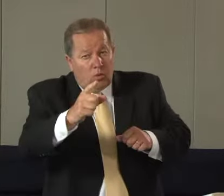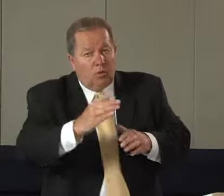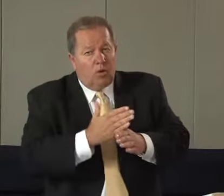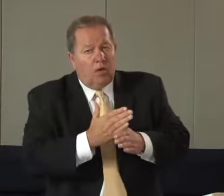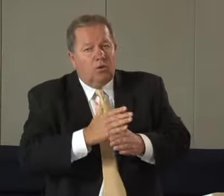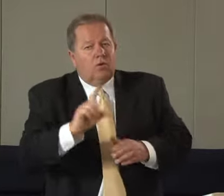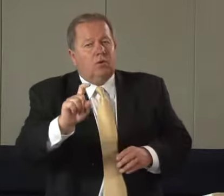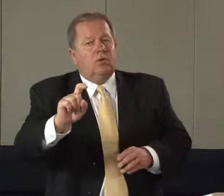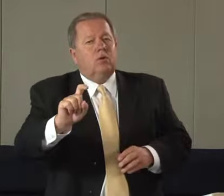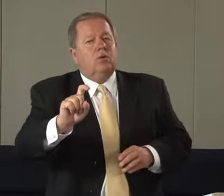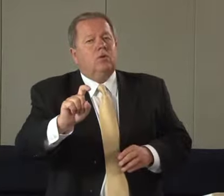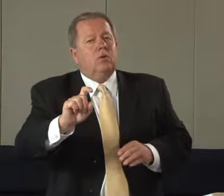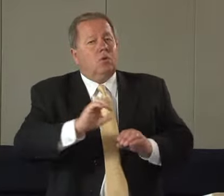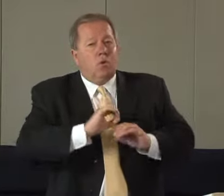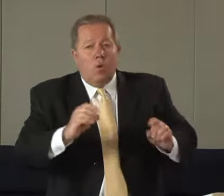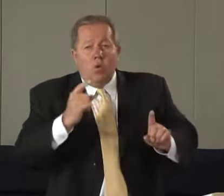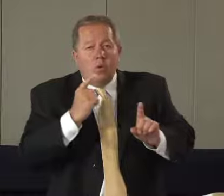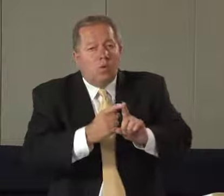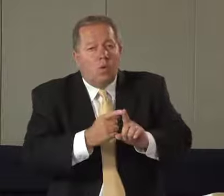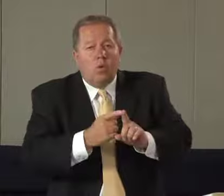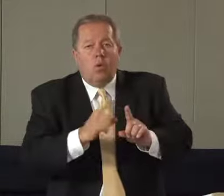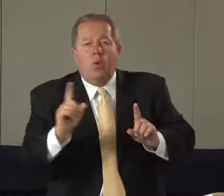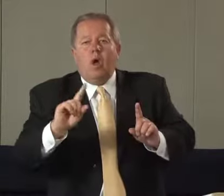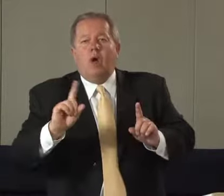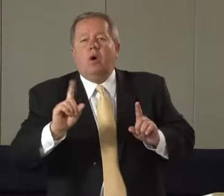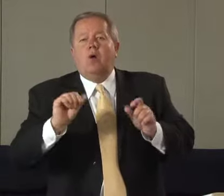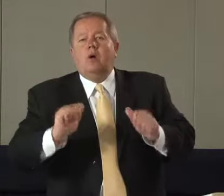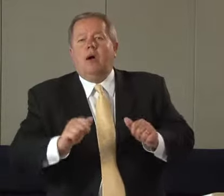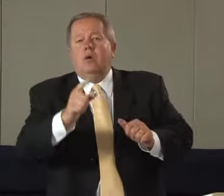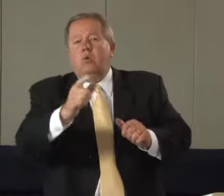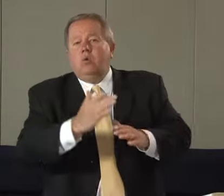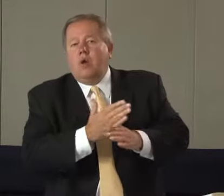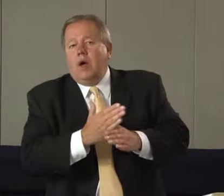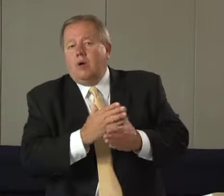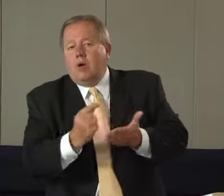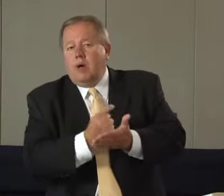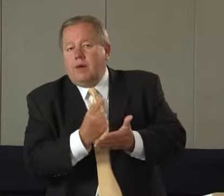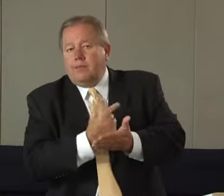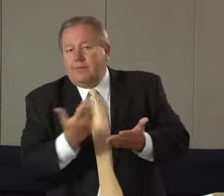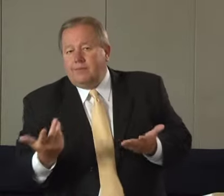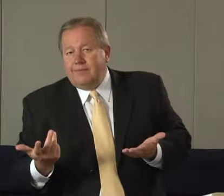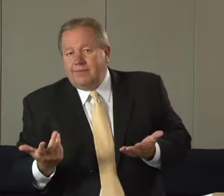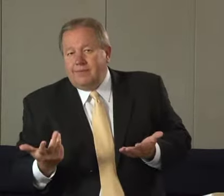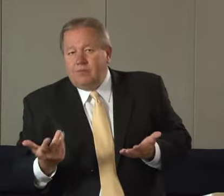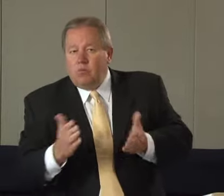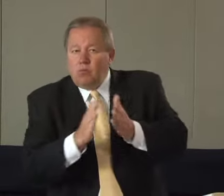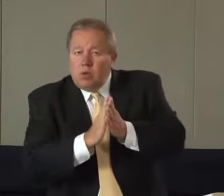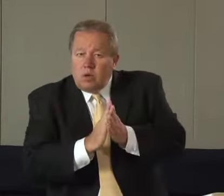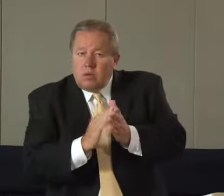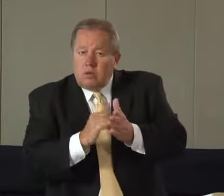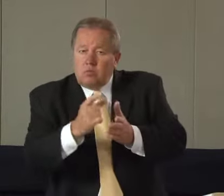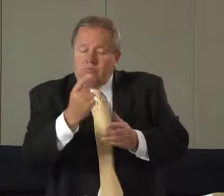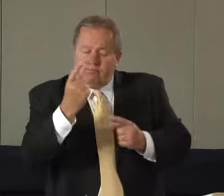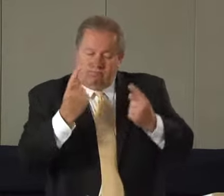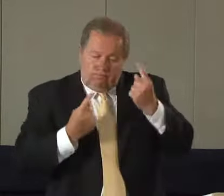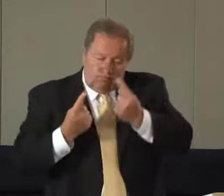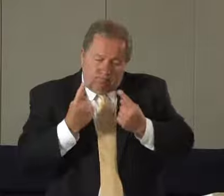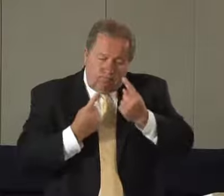accepted Christ our Savior are you sharing are you sharing in the goal are you sharing in that of giving out the gospel